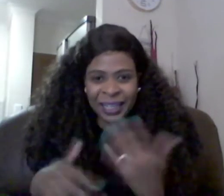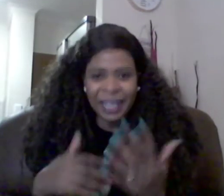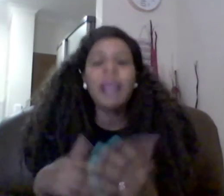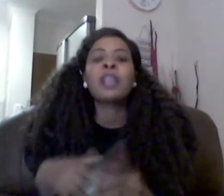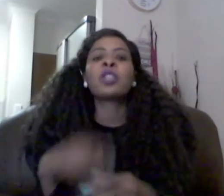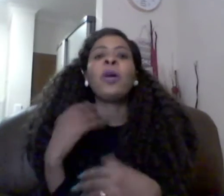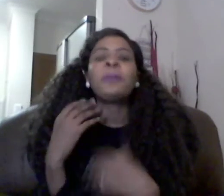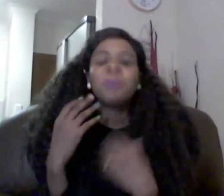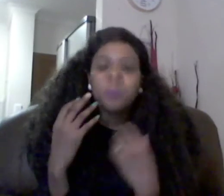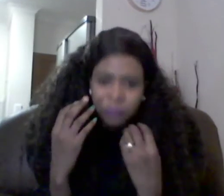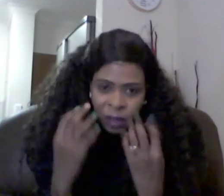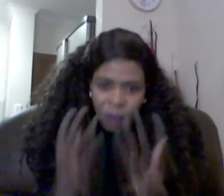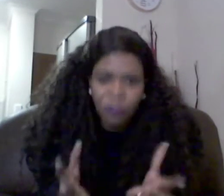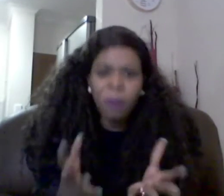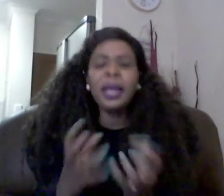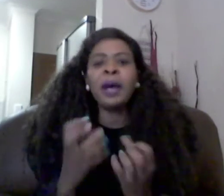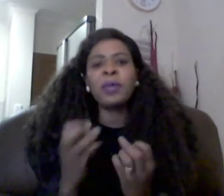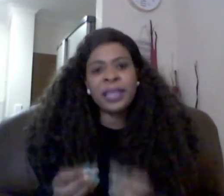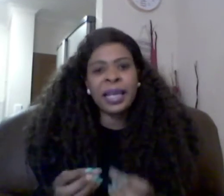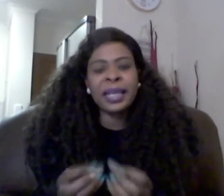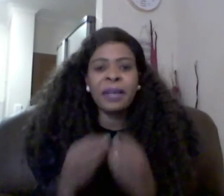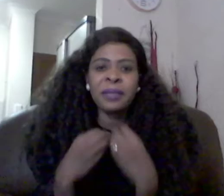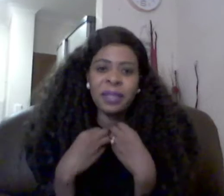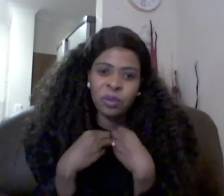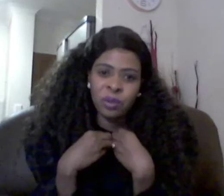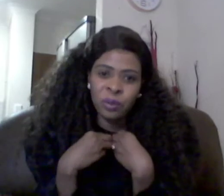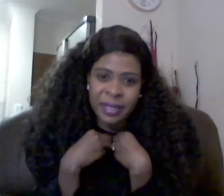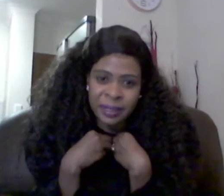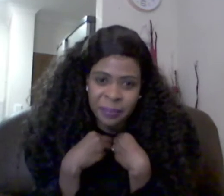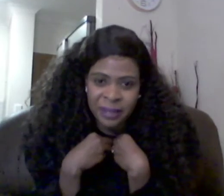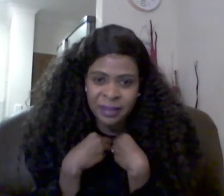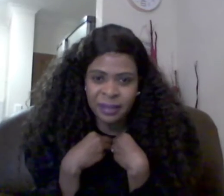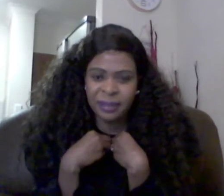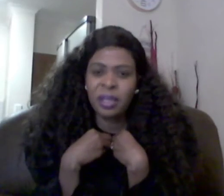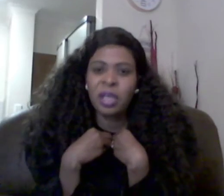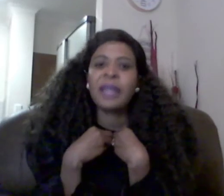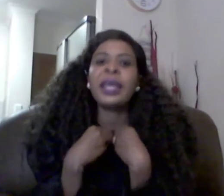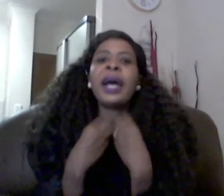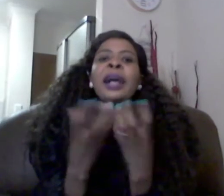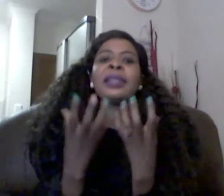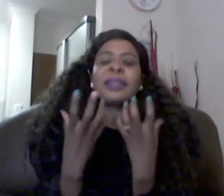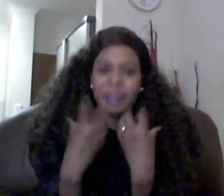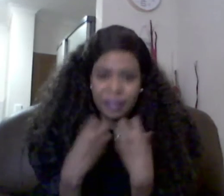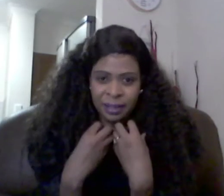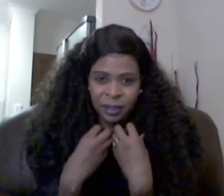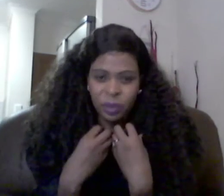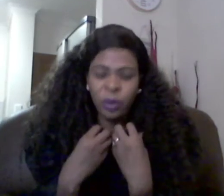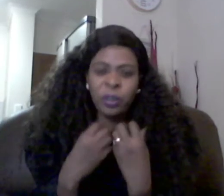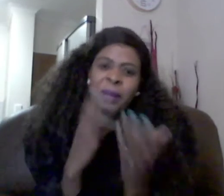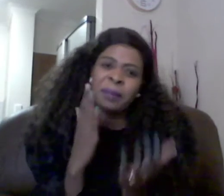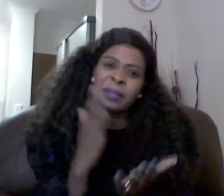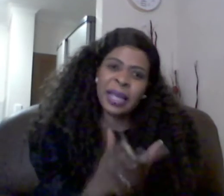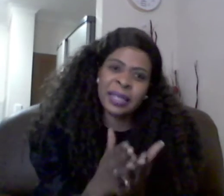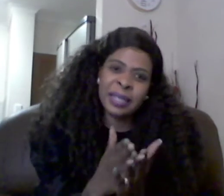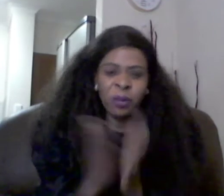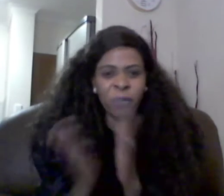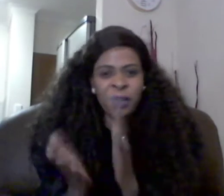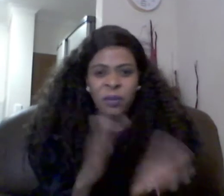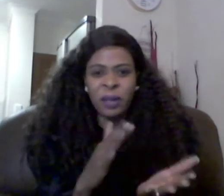that so for me i would say it comes down to you as a person the answer you know the bible says he who finds a wife